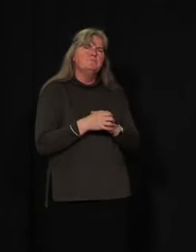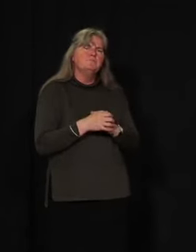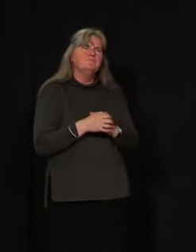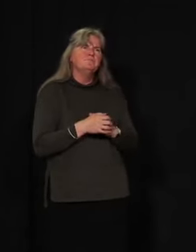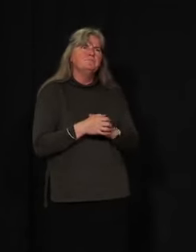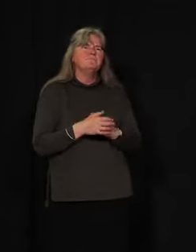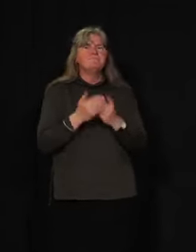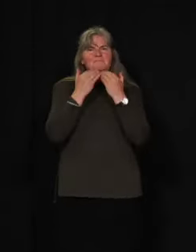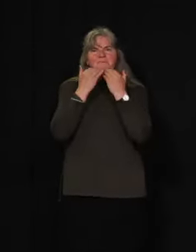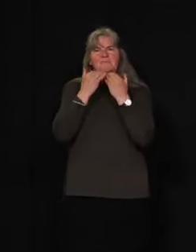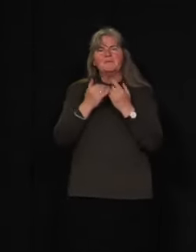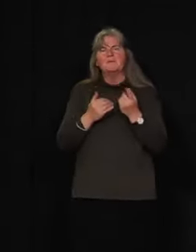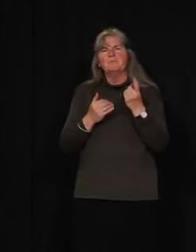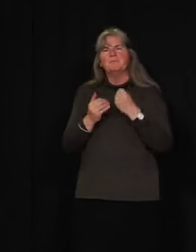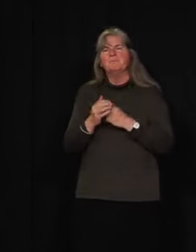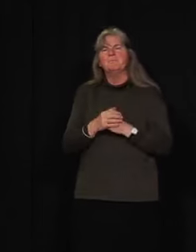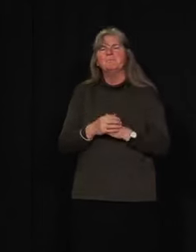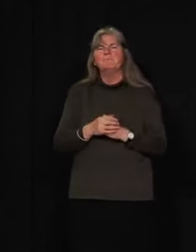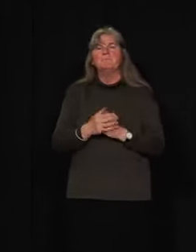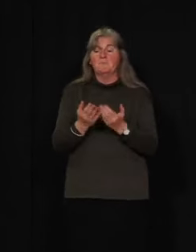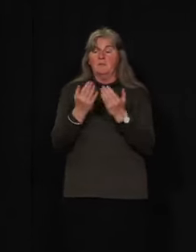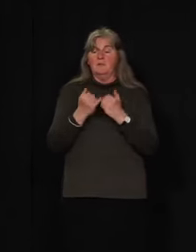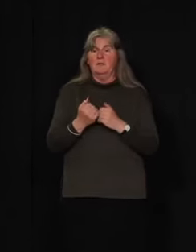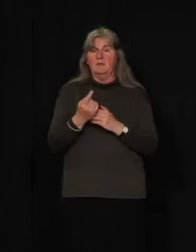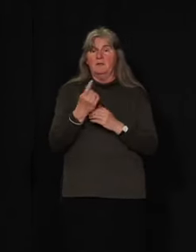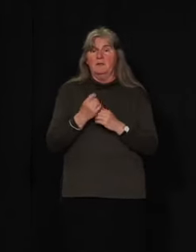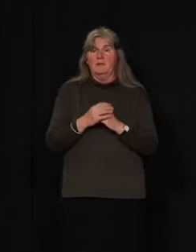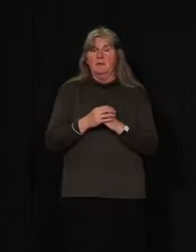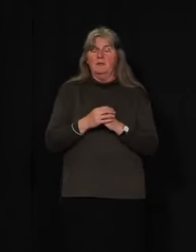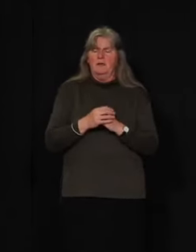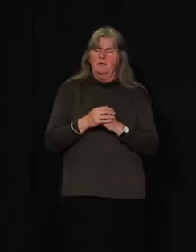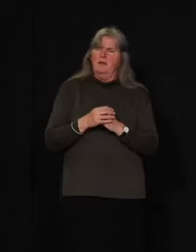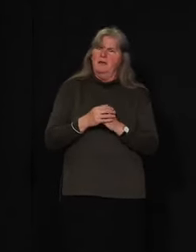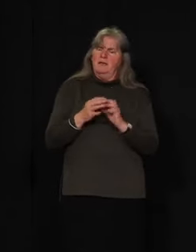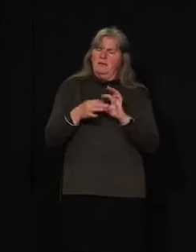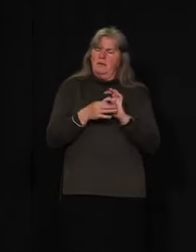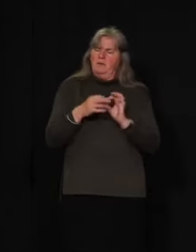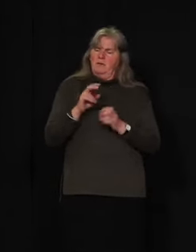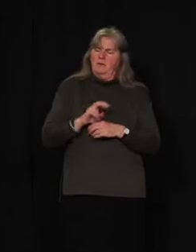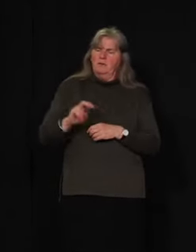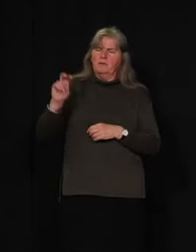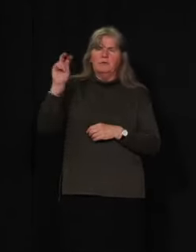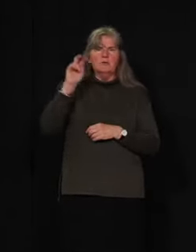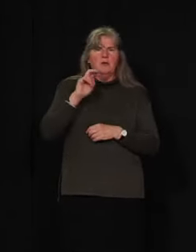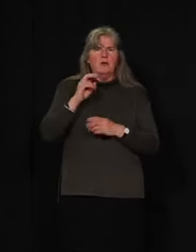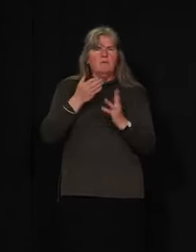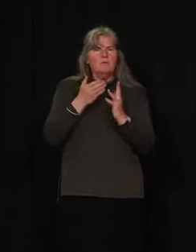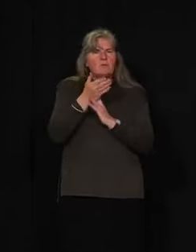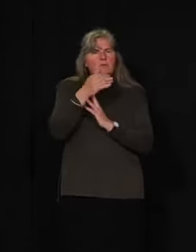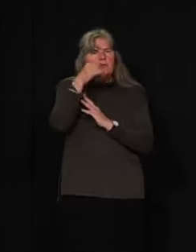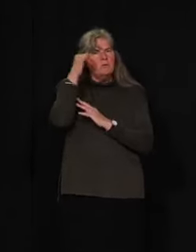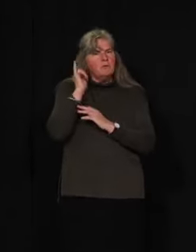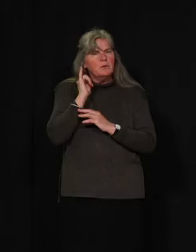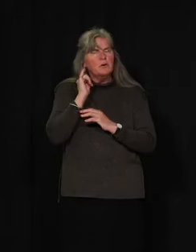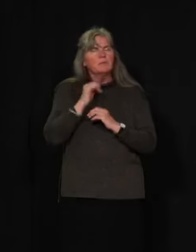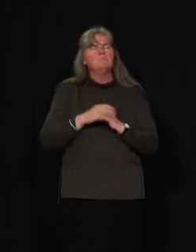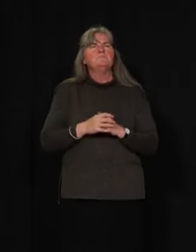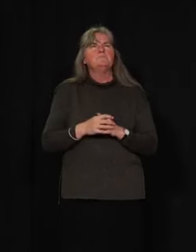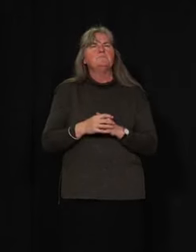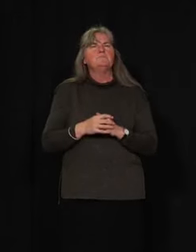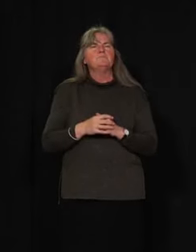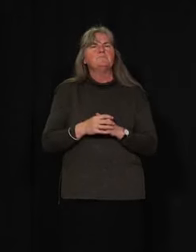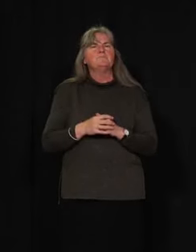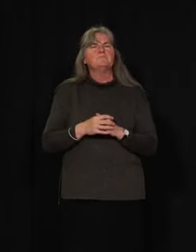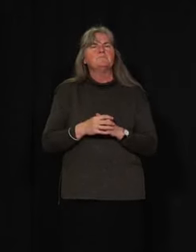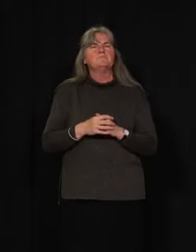Thank you, Dr. Hanley. The next question has to do with travel into and through the Yukon. The